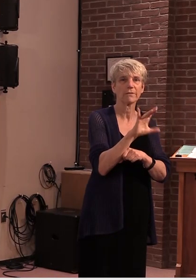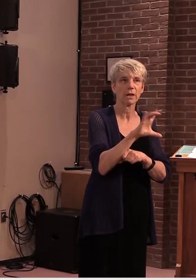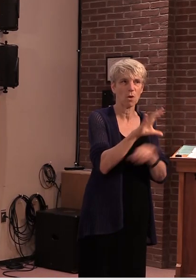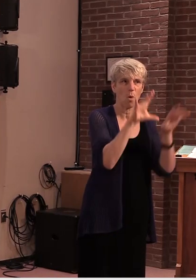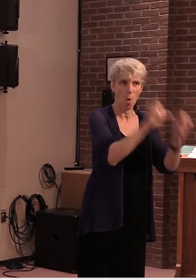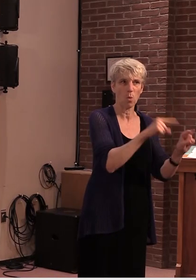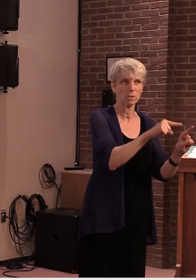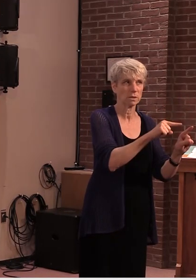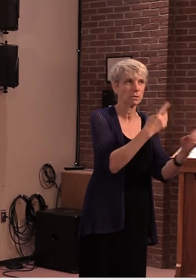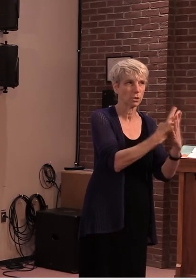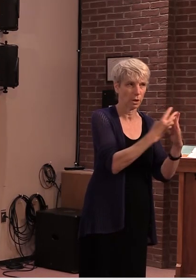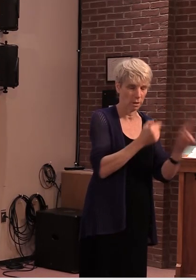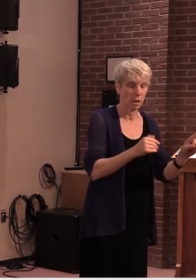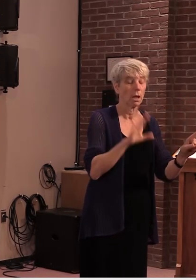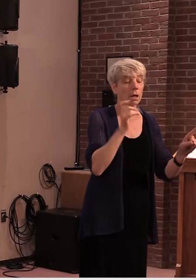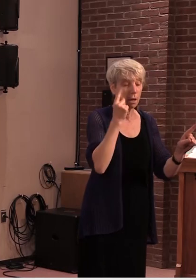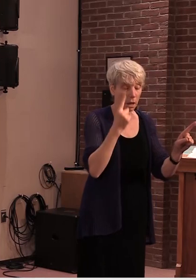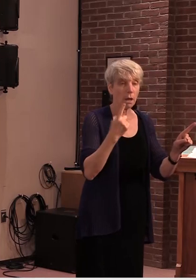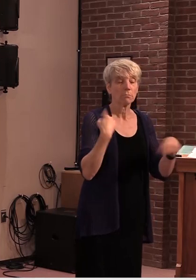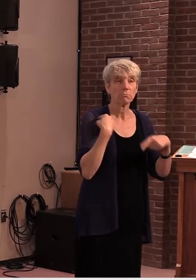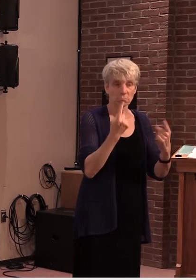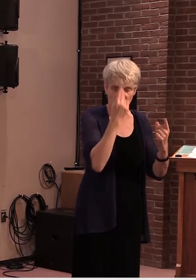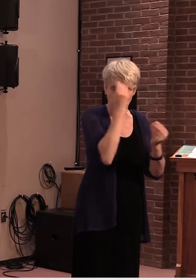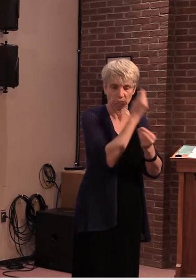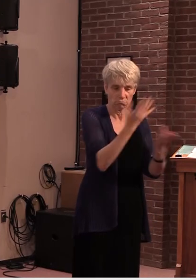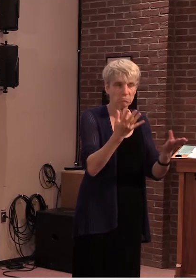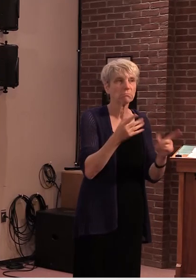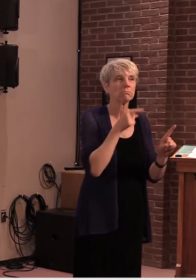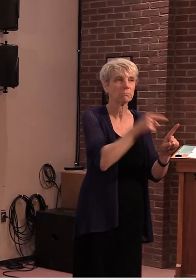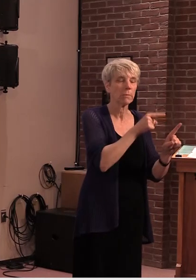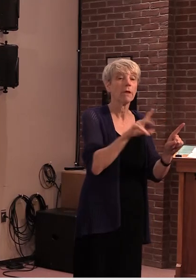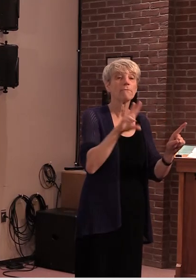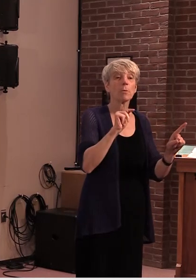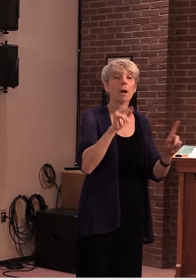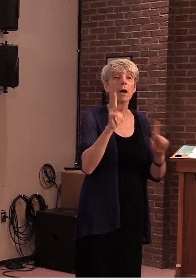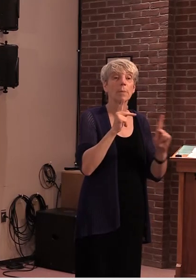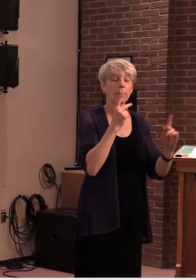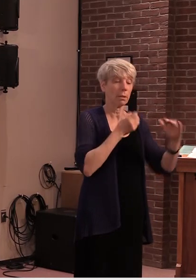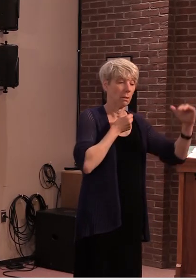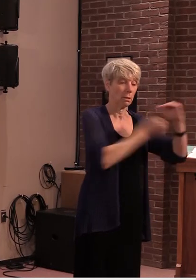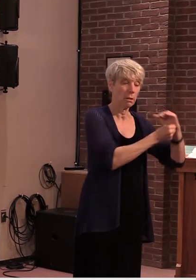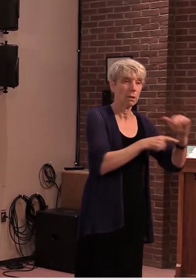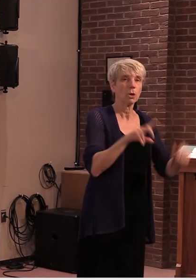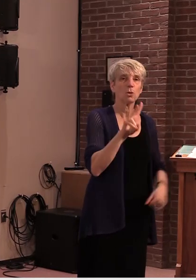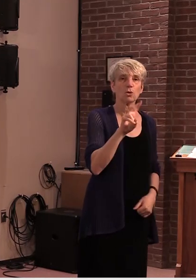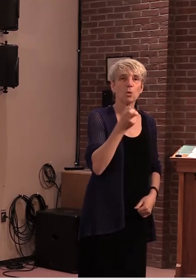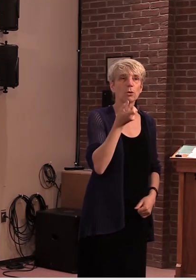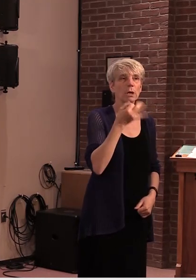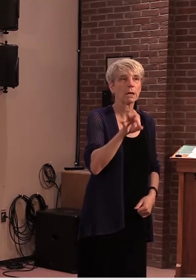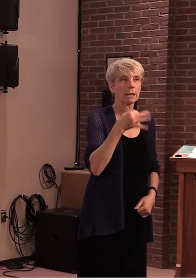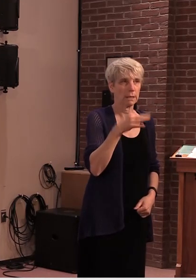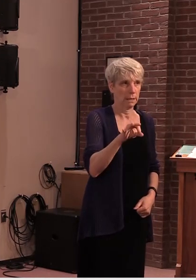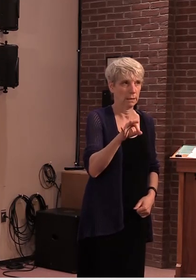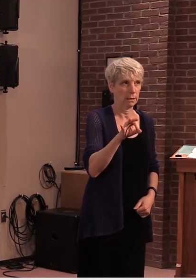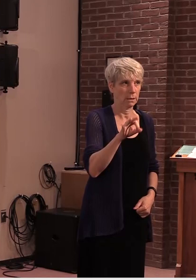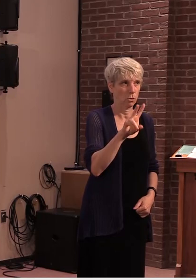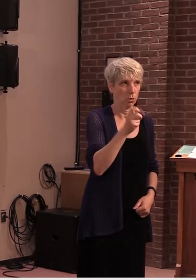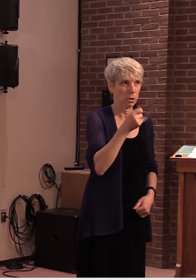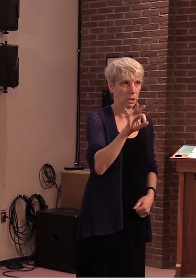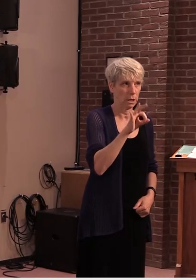we've reported that there are 219 inmates at the facility in mississippi we also reported that there were